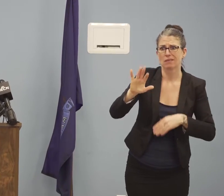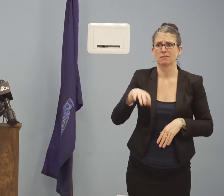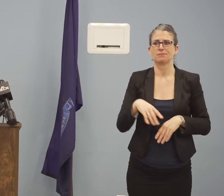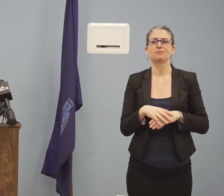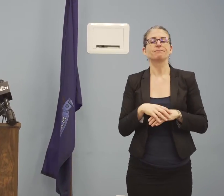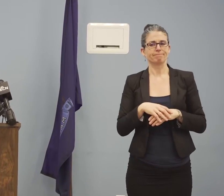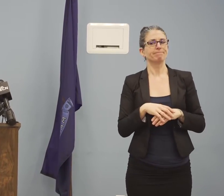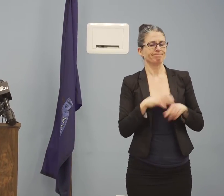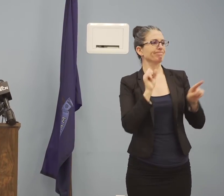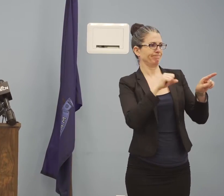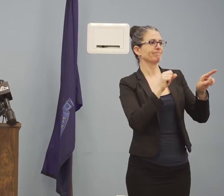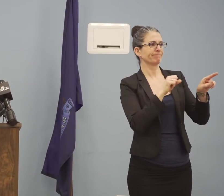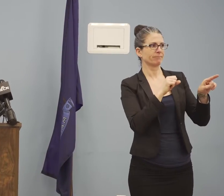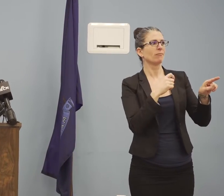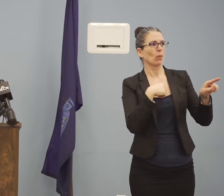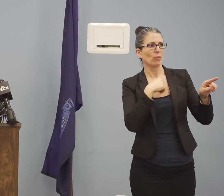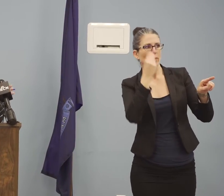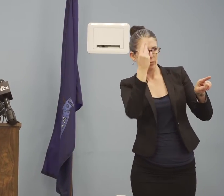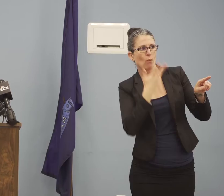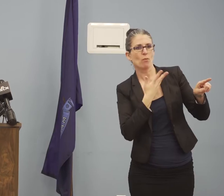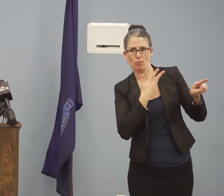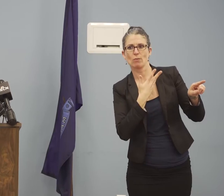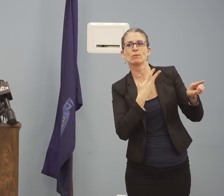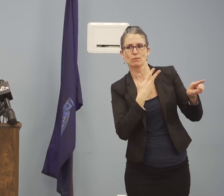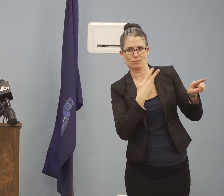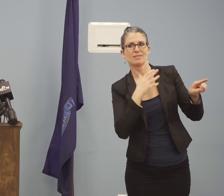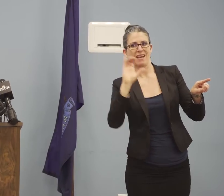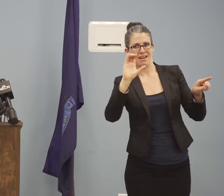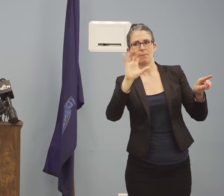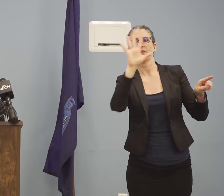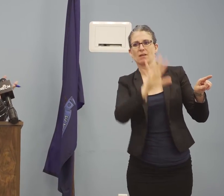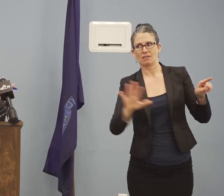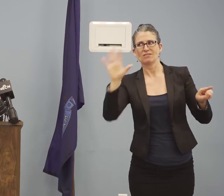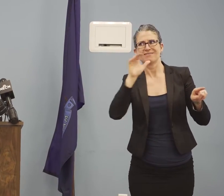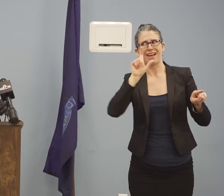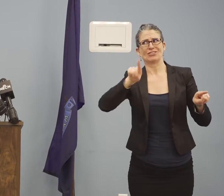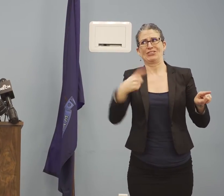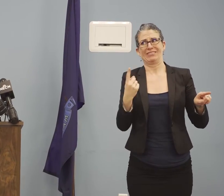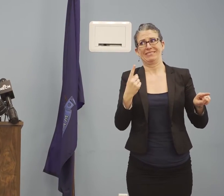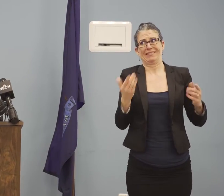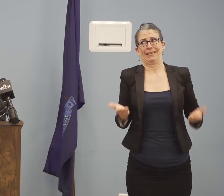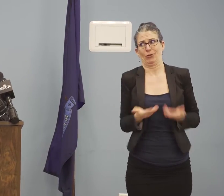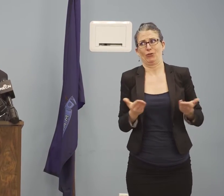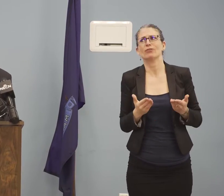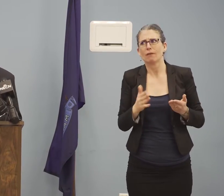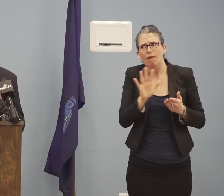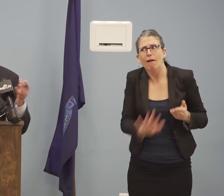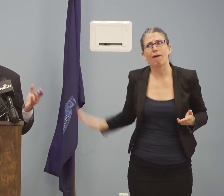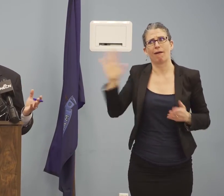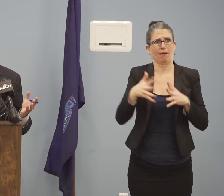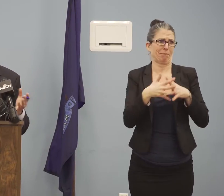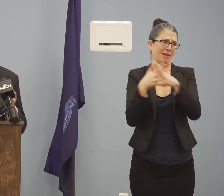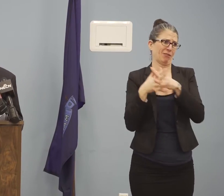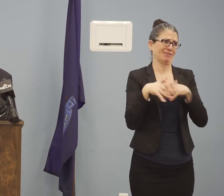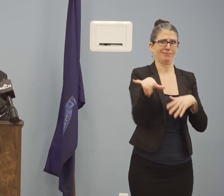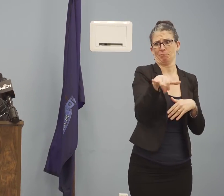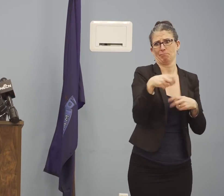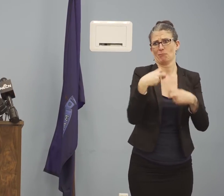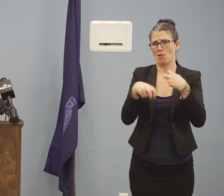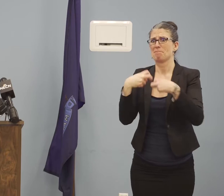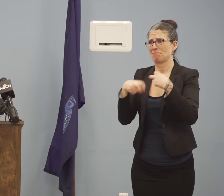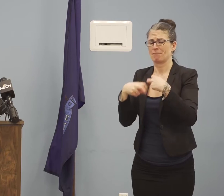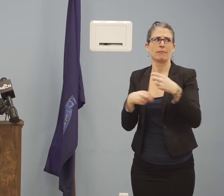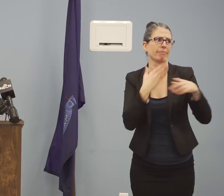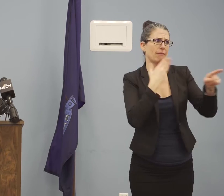ensuring adequate supplies. So I'm for the benefit of viewers, I've asked to repeat questions. Steve's question is,